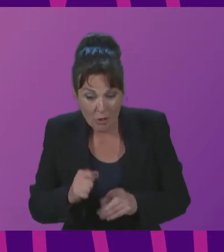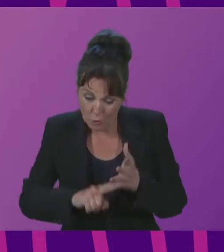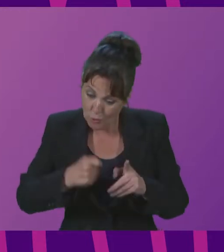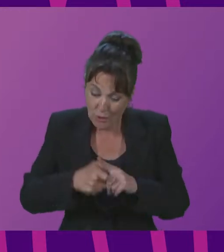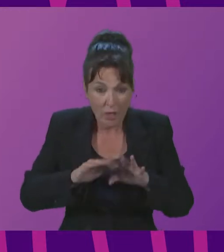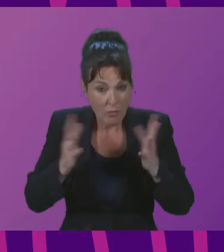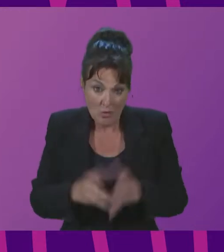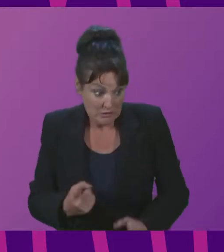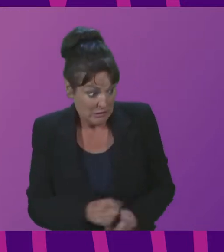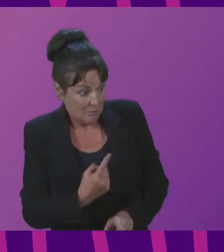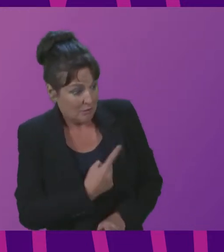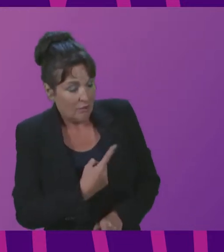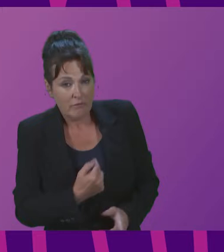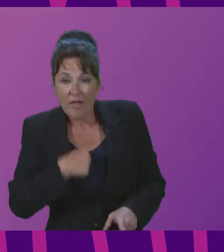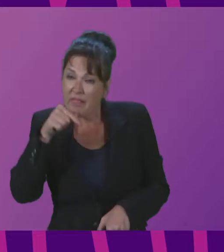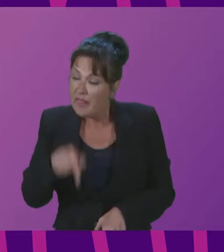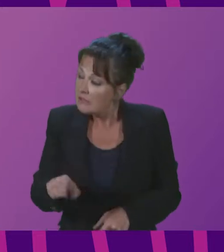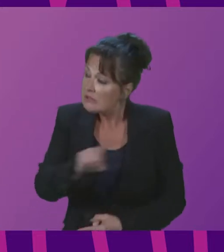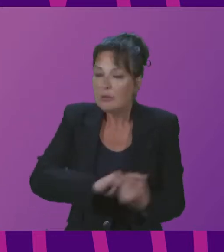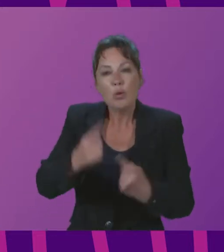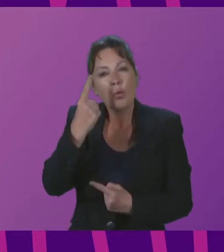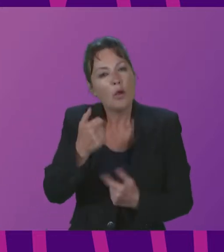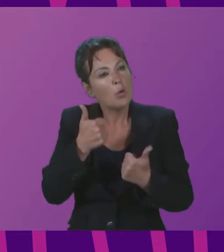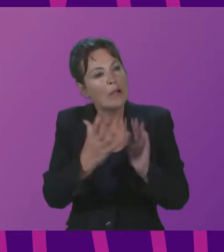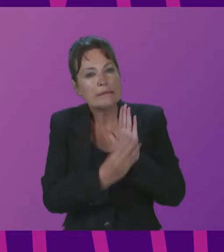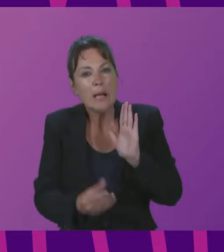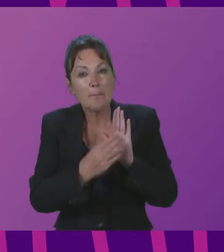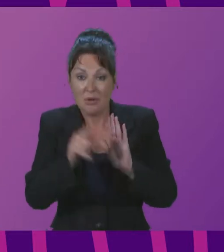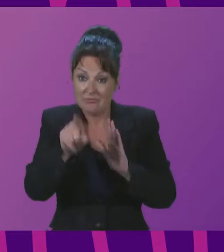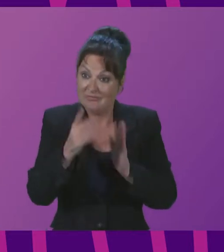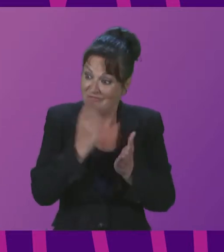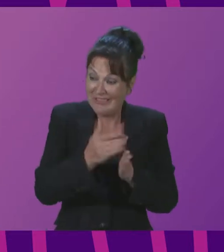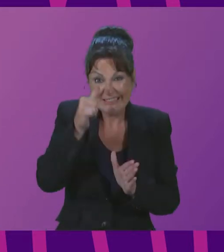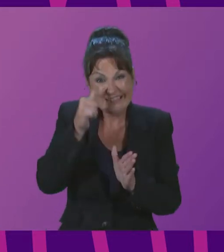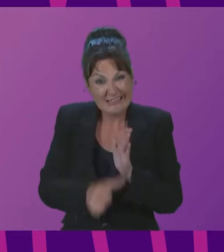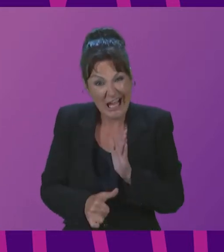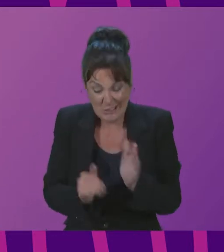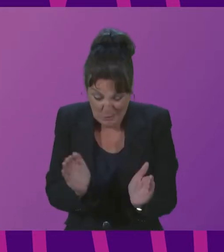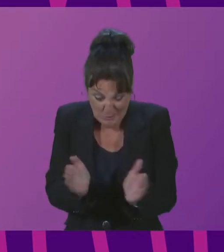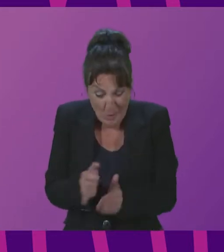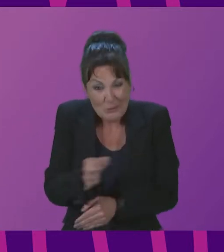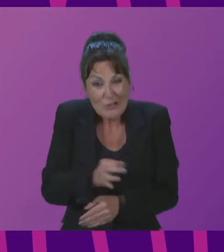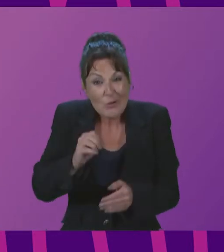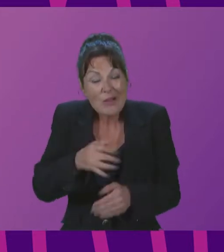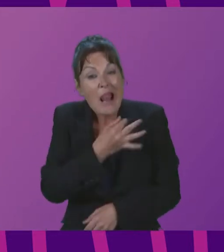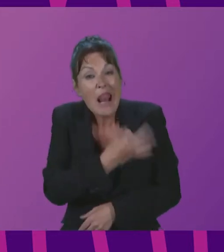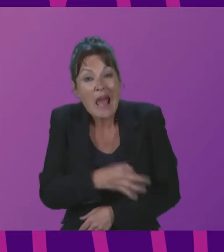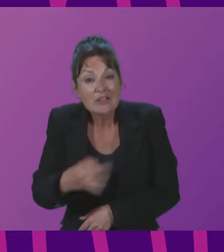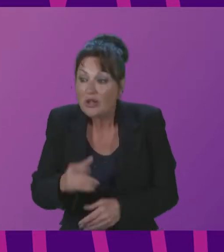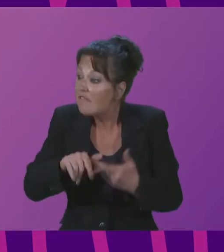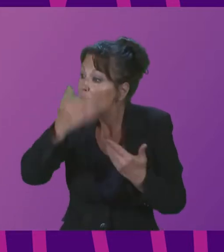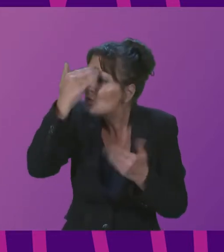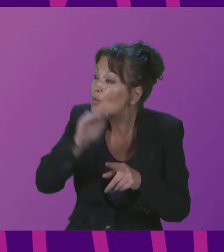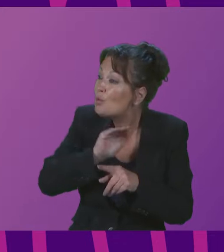people including myself this summit is just one example he started life in a small town in Lanarkshire which for those of you from